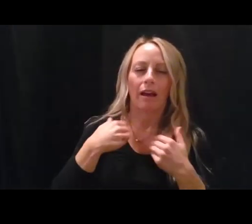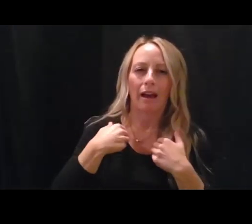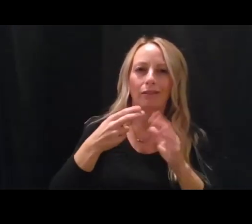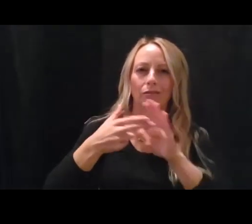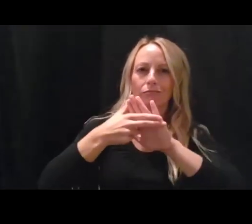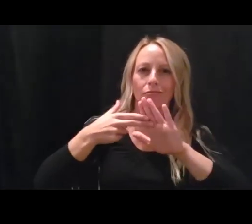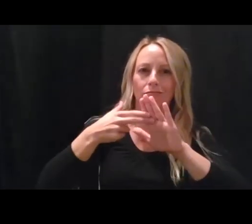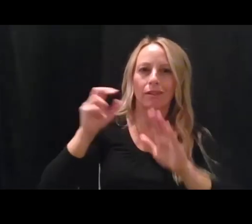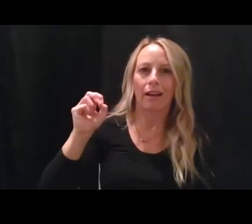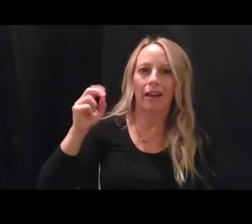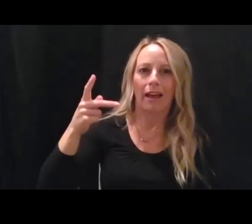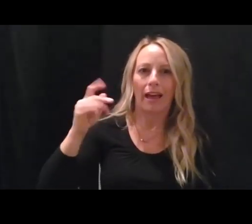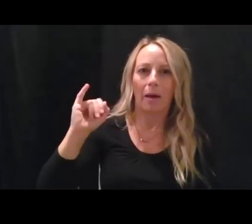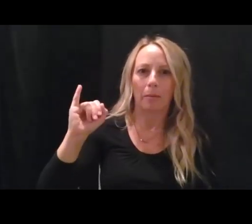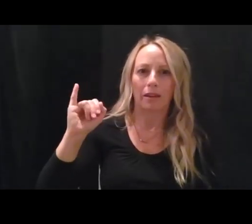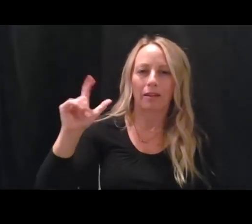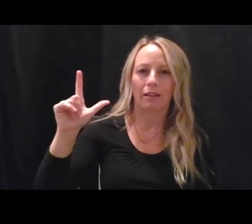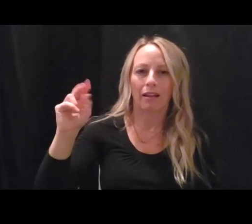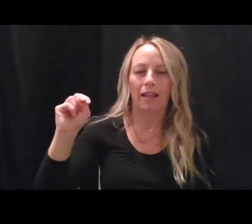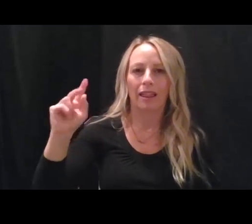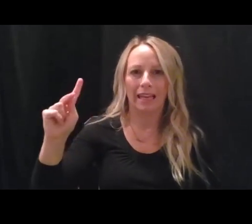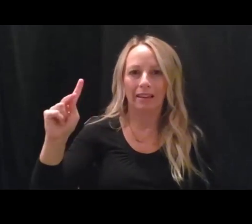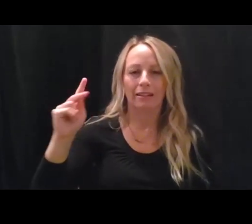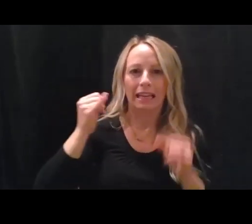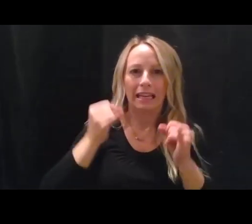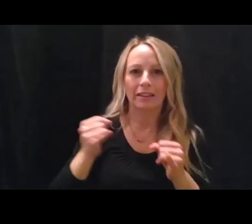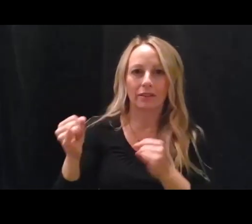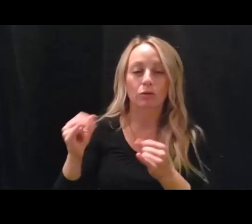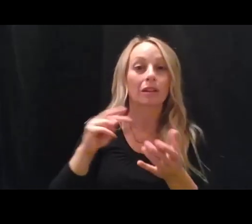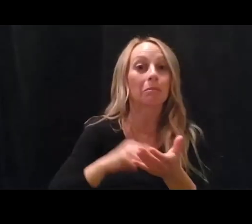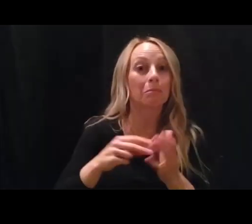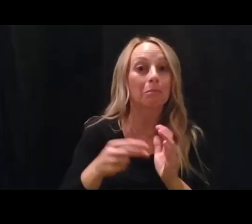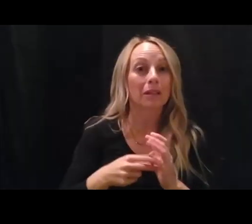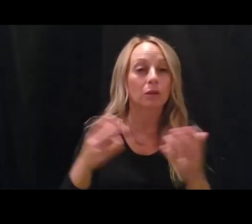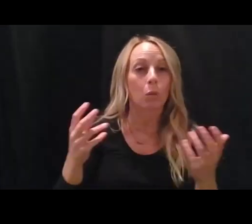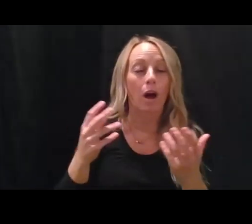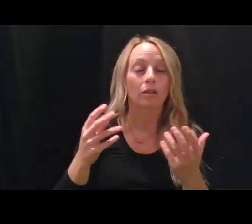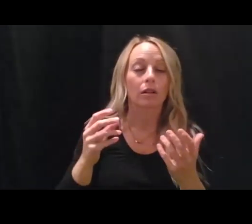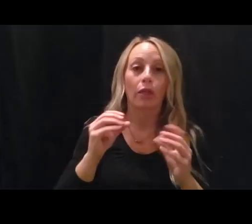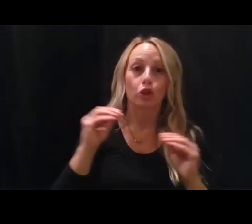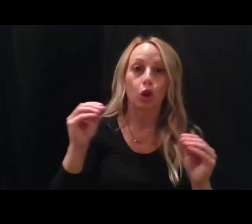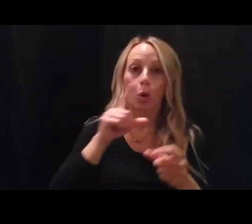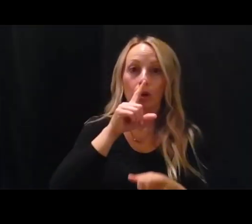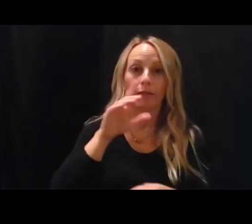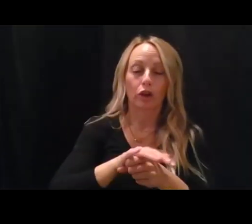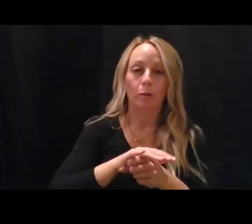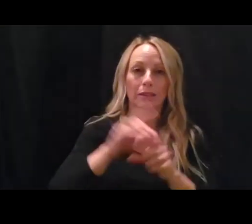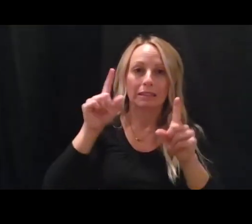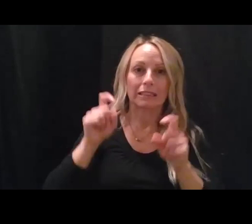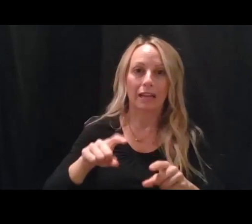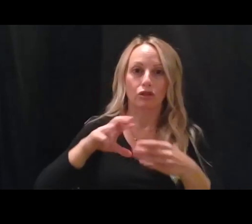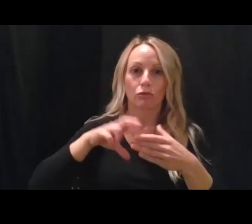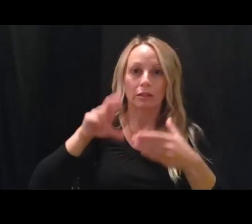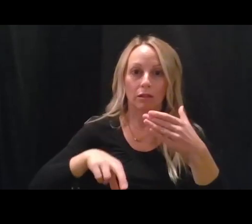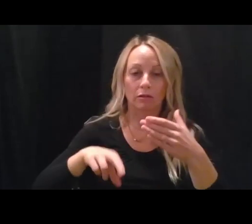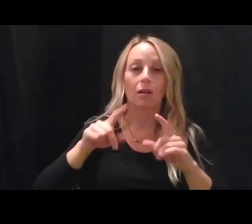or epi-linked individuals. Those are people on whom we don't have a confirmatory test result, but who were,